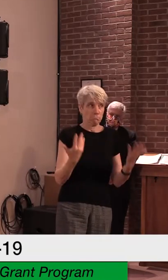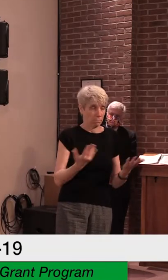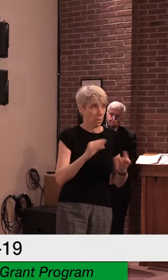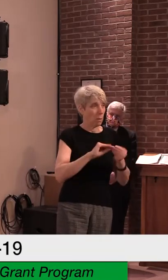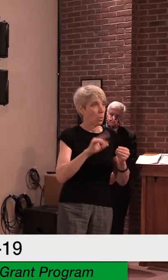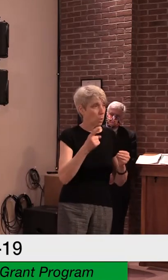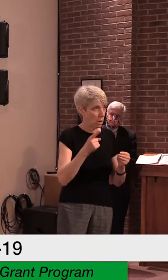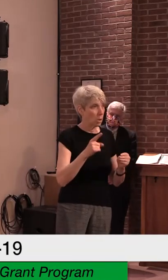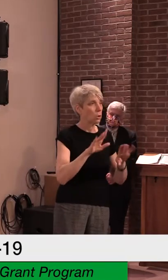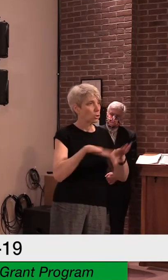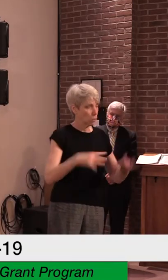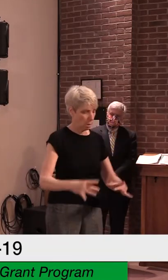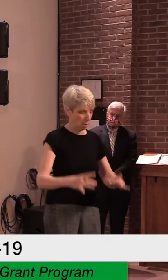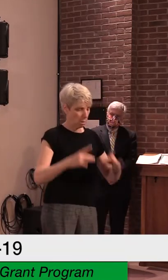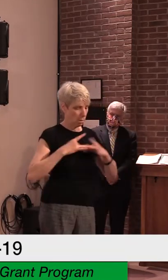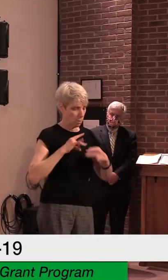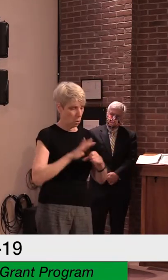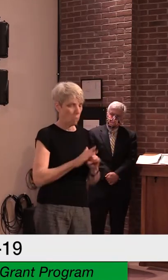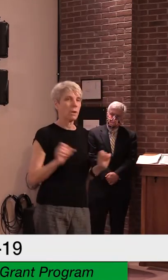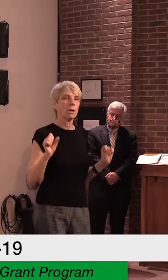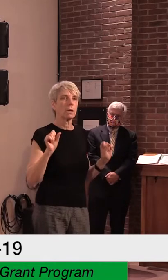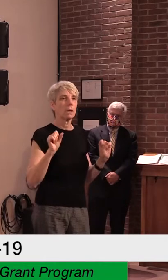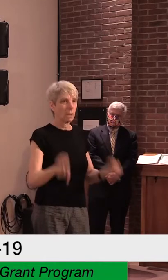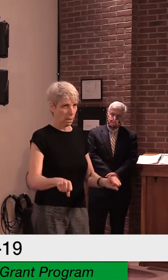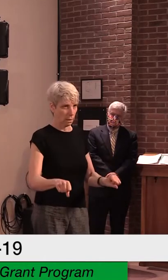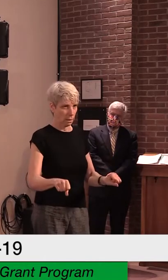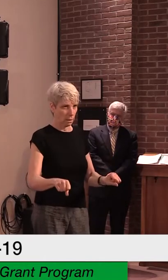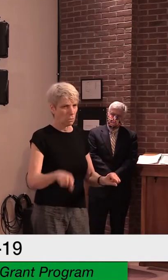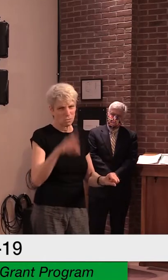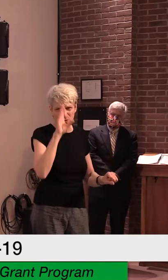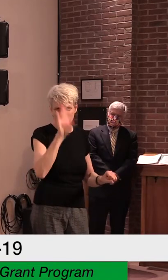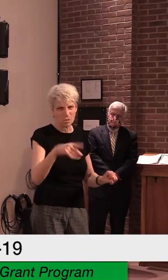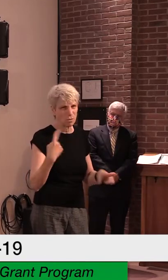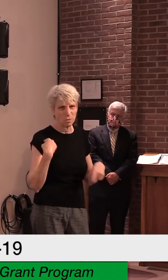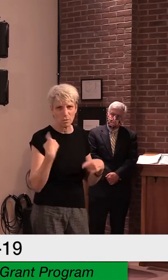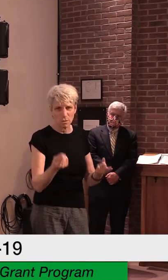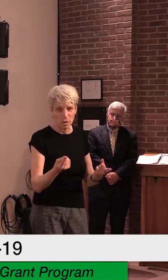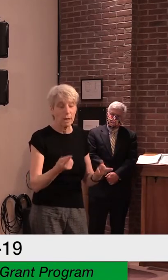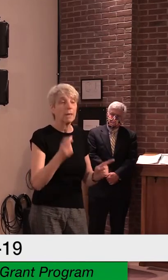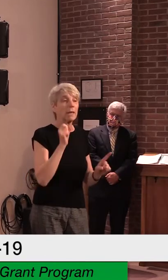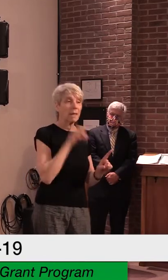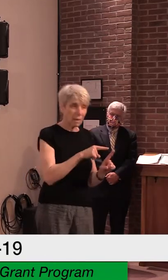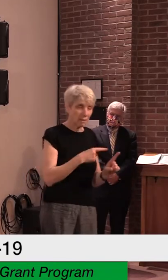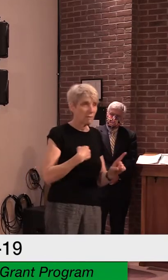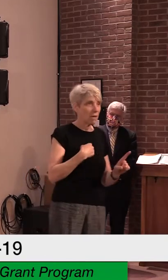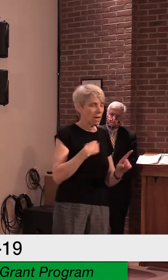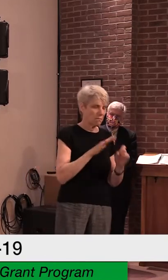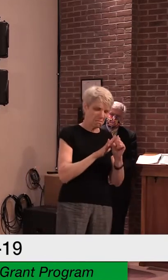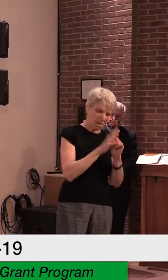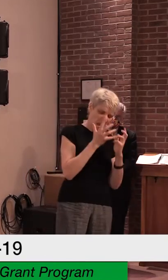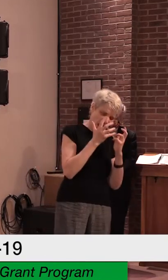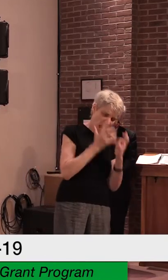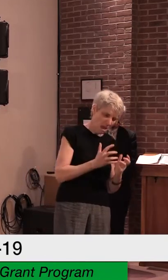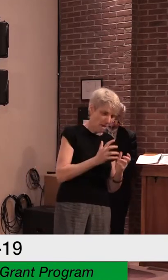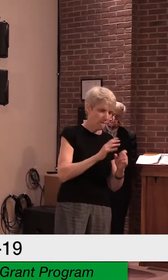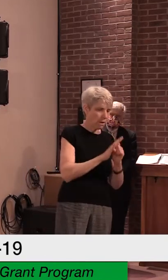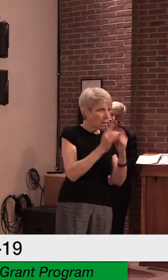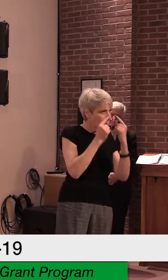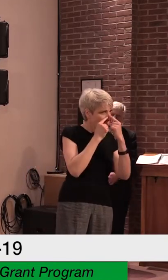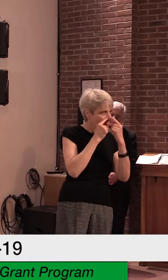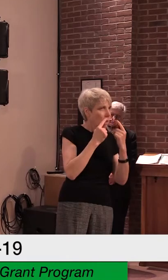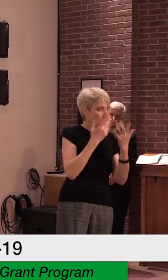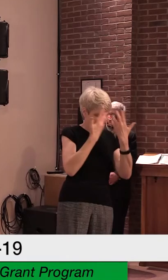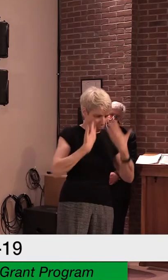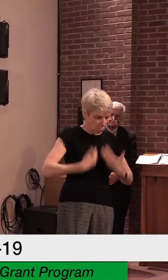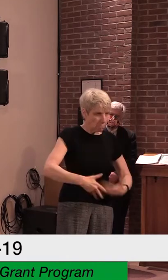we've known, in that they might possibly spread the virus if they harbor a lot of it. But we have to balance